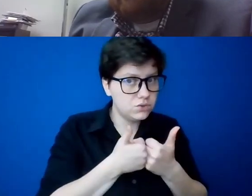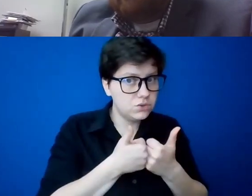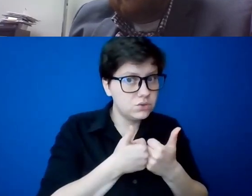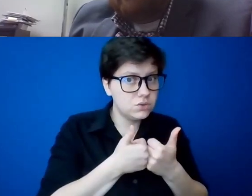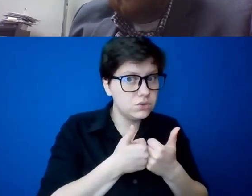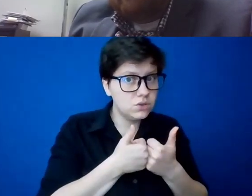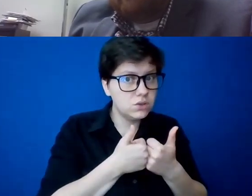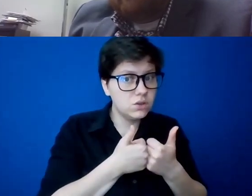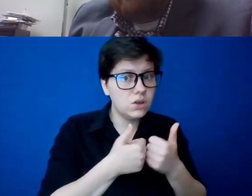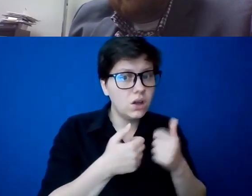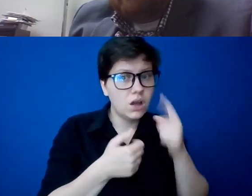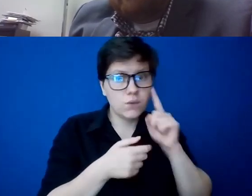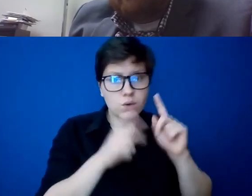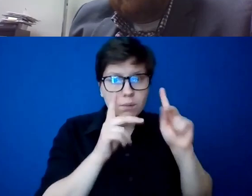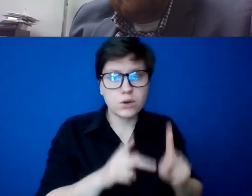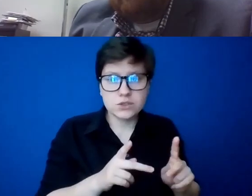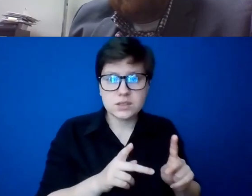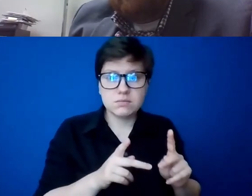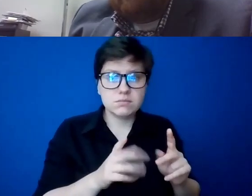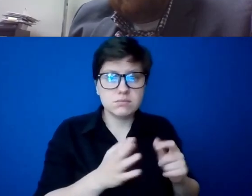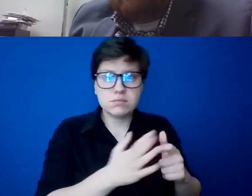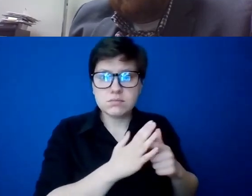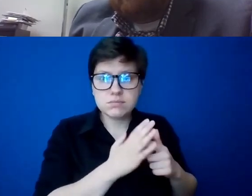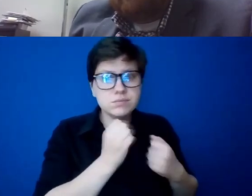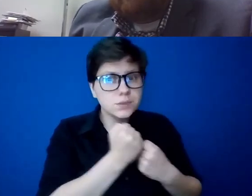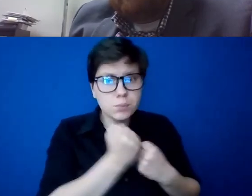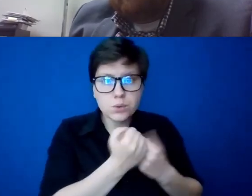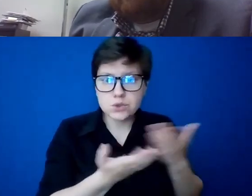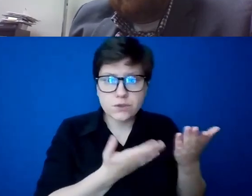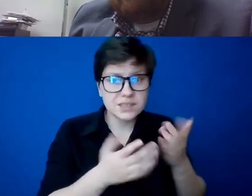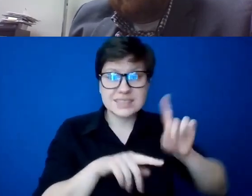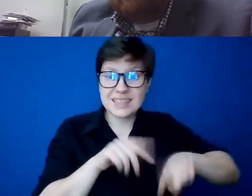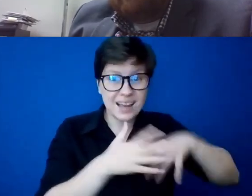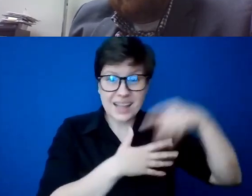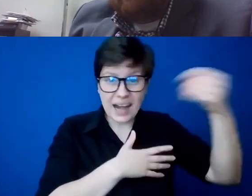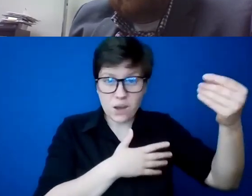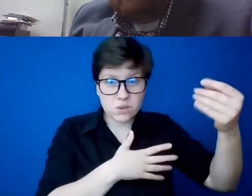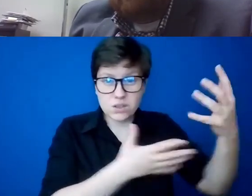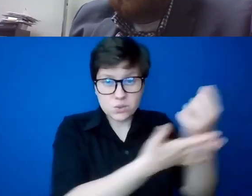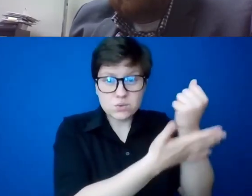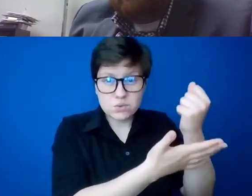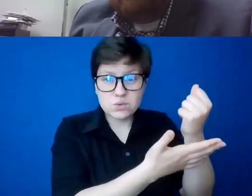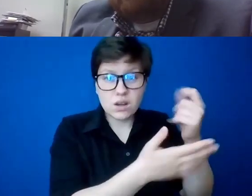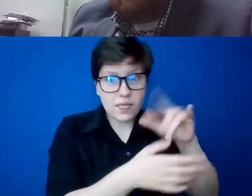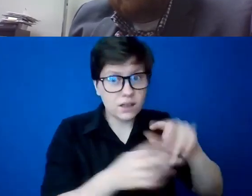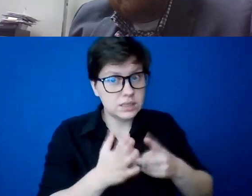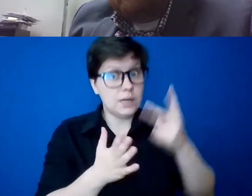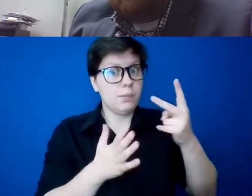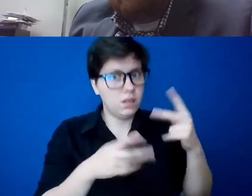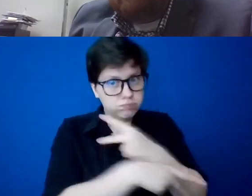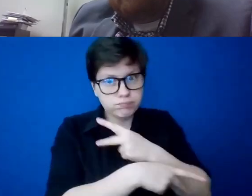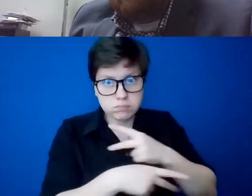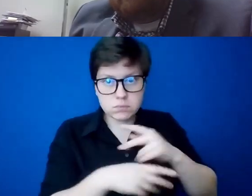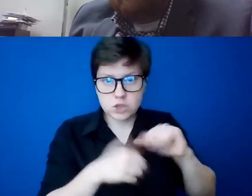And so for a person who needs supportive services and can't get out for them, it's a, it's a double challenge, but there's also,